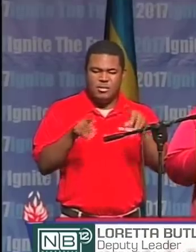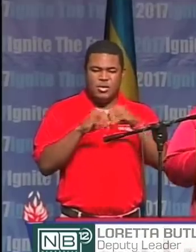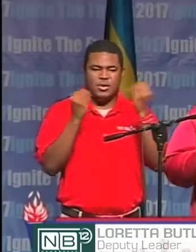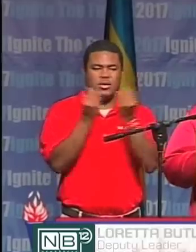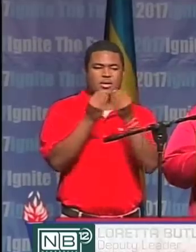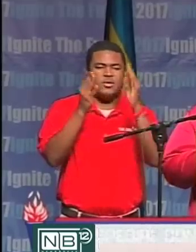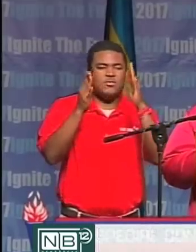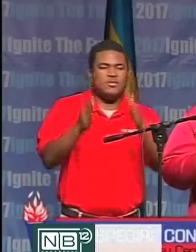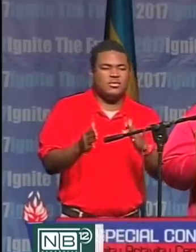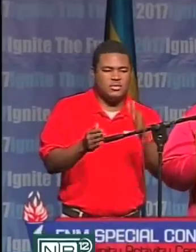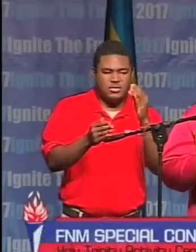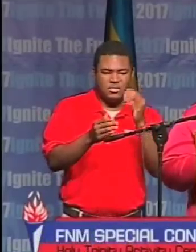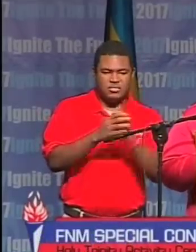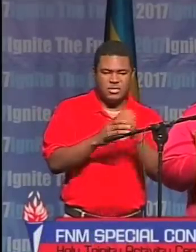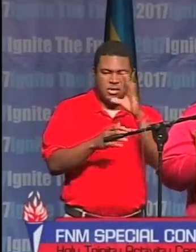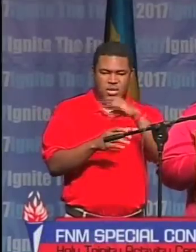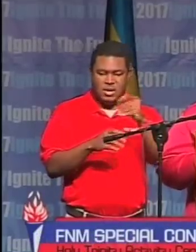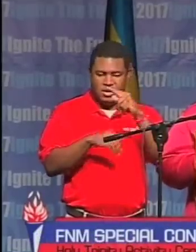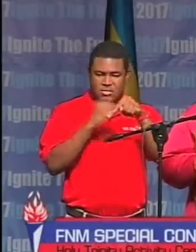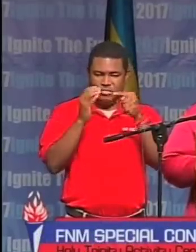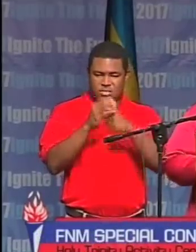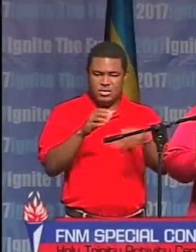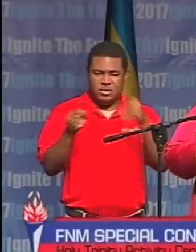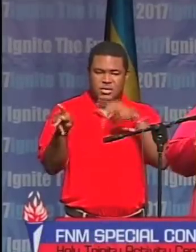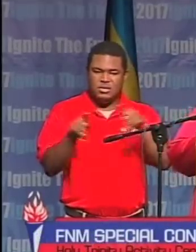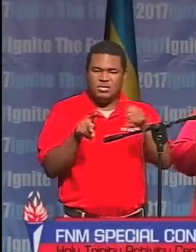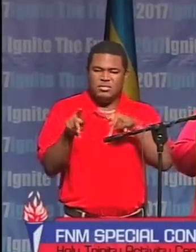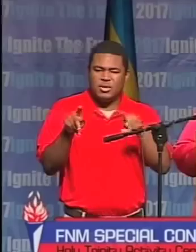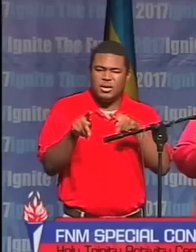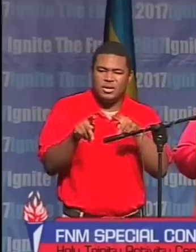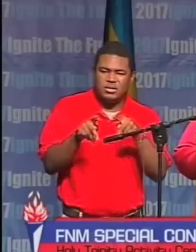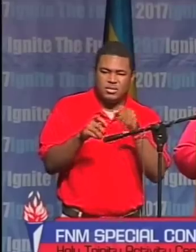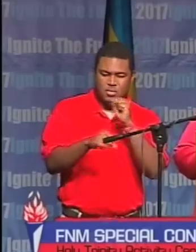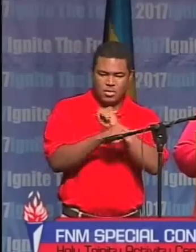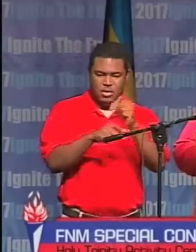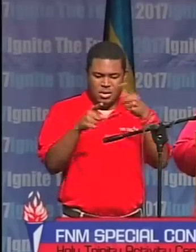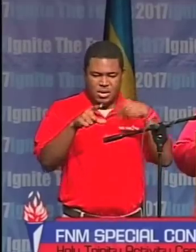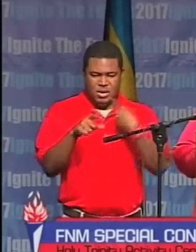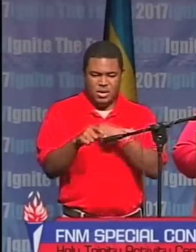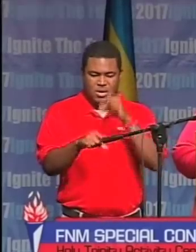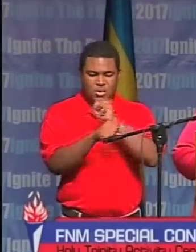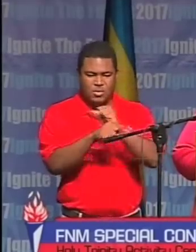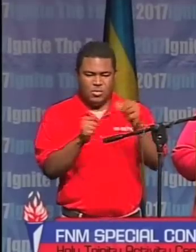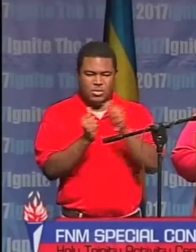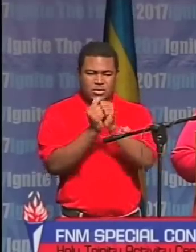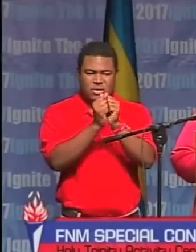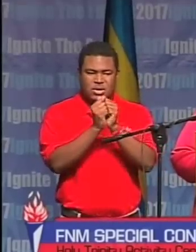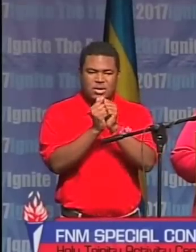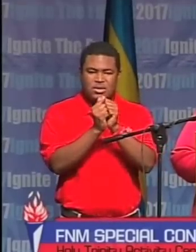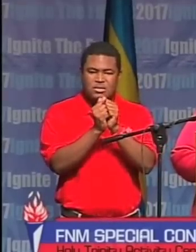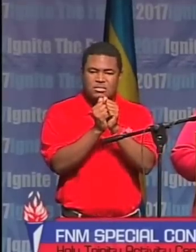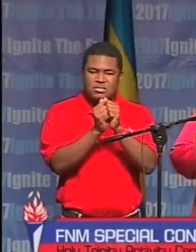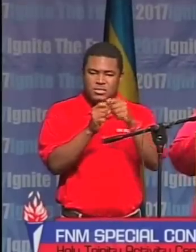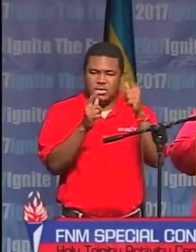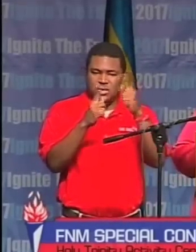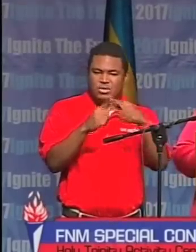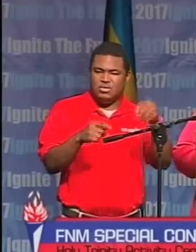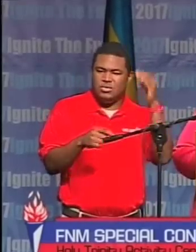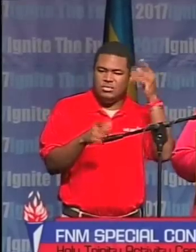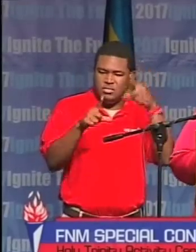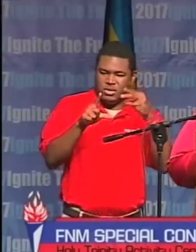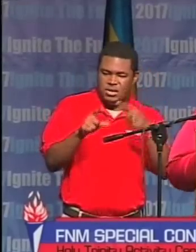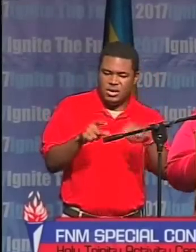let us boost this party's membership. Let us work together to enhance the public's knowledge of the